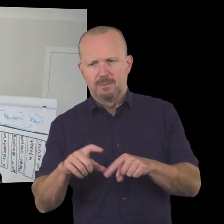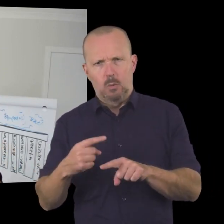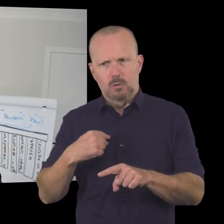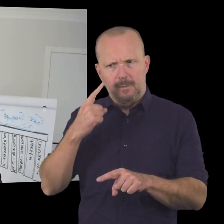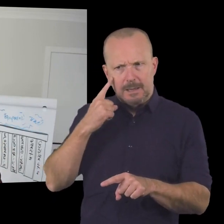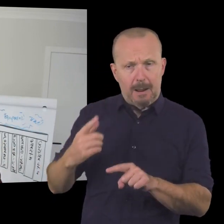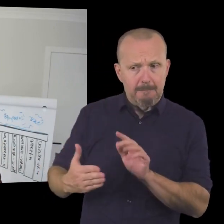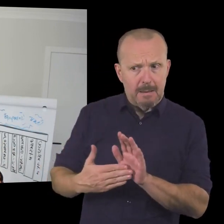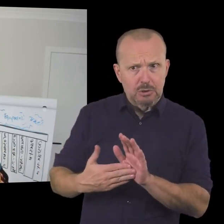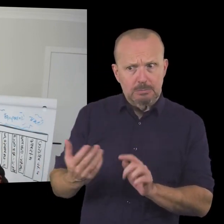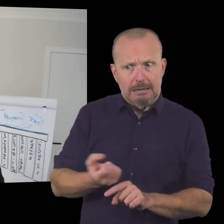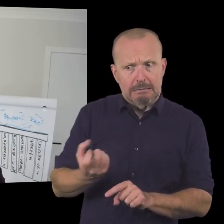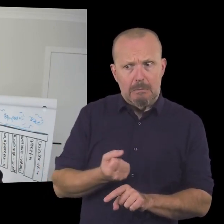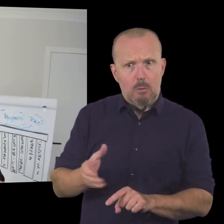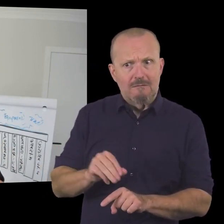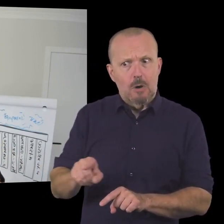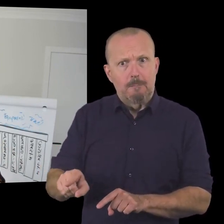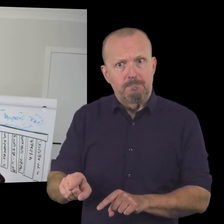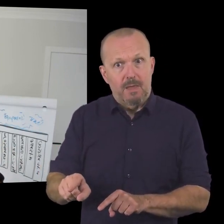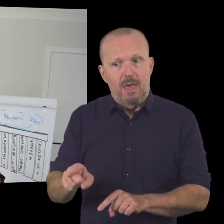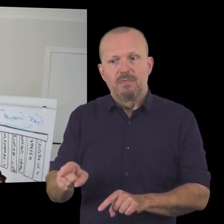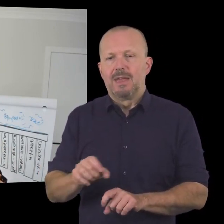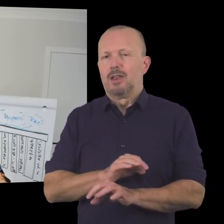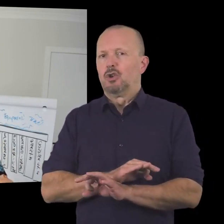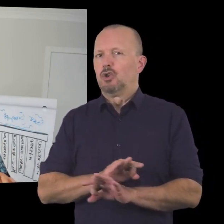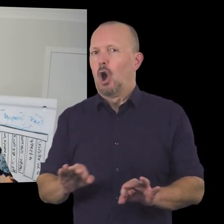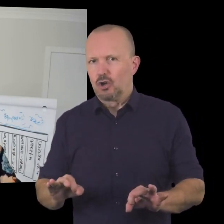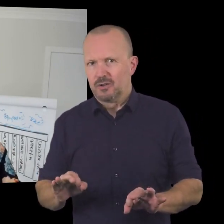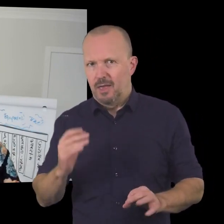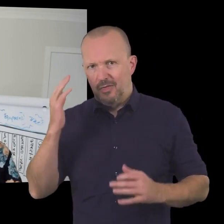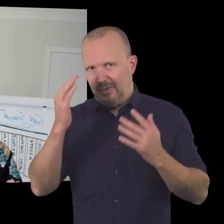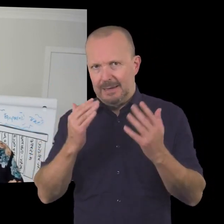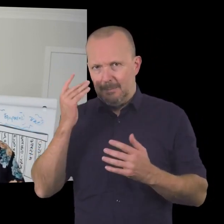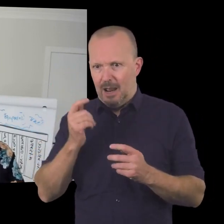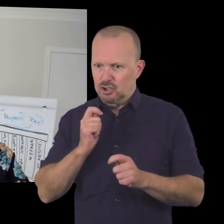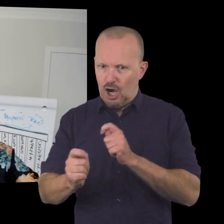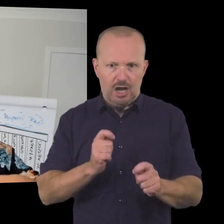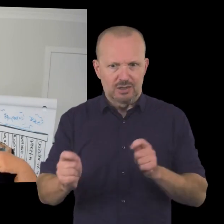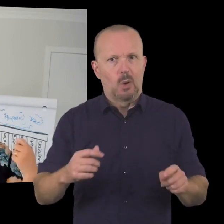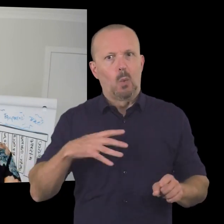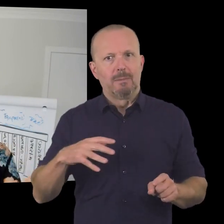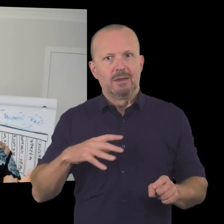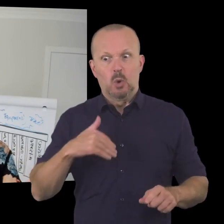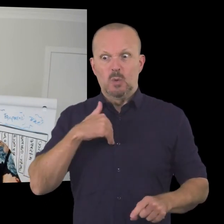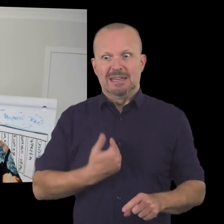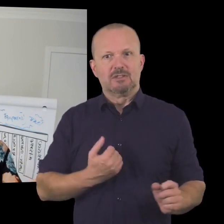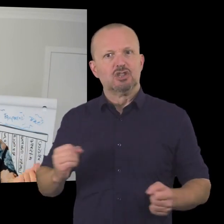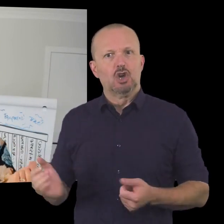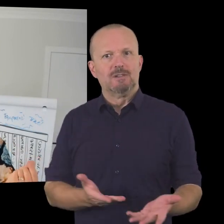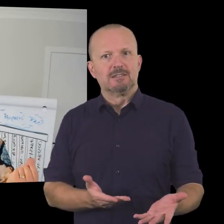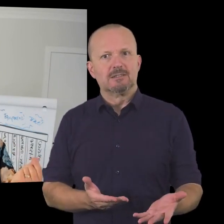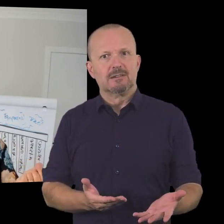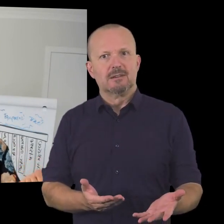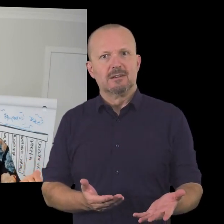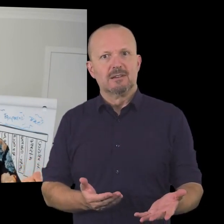potential income stream for them unequivocally what they are absolutely not talking about is charging those that they support